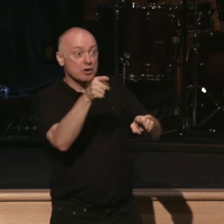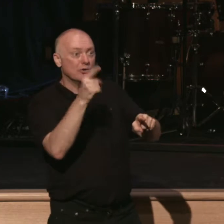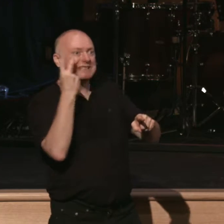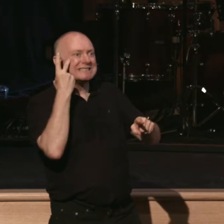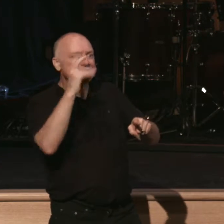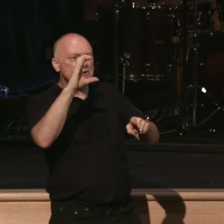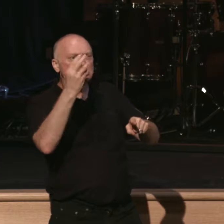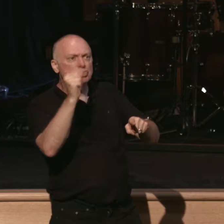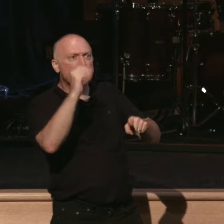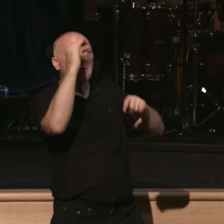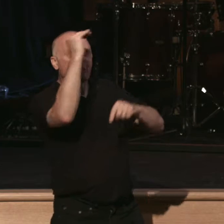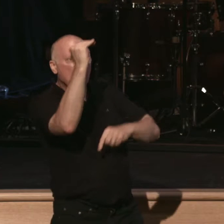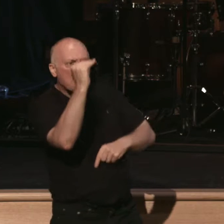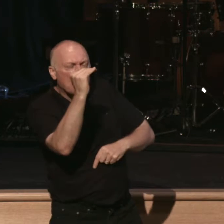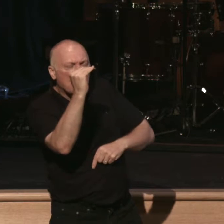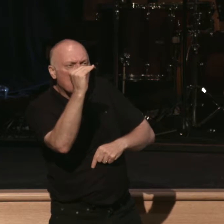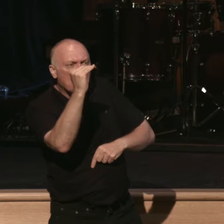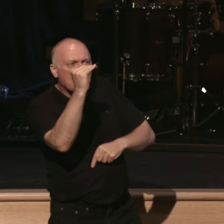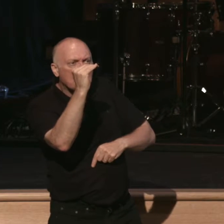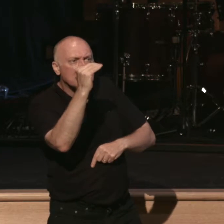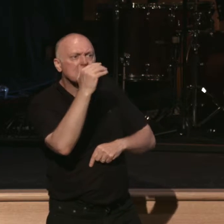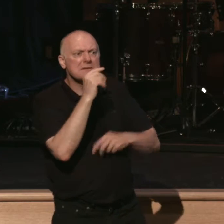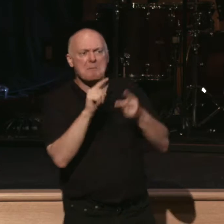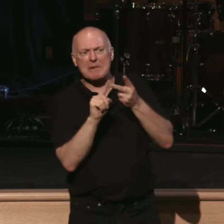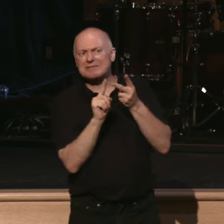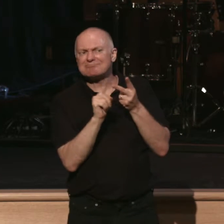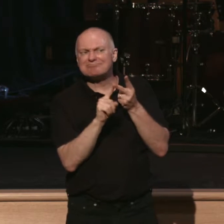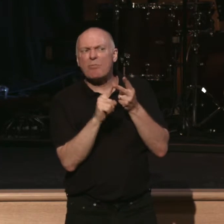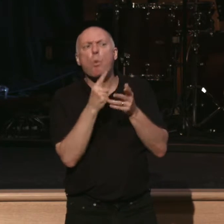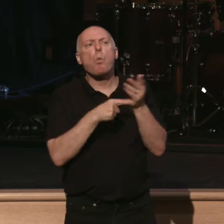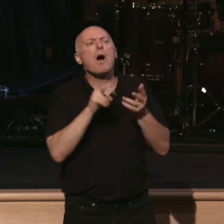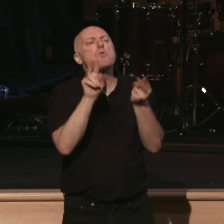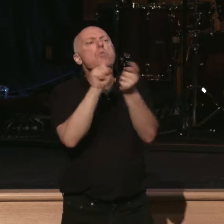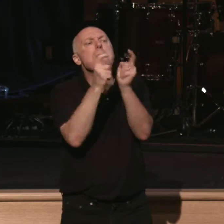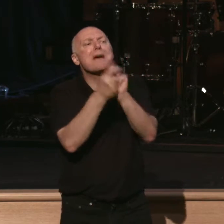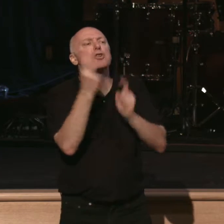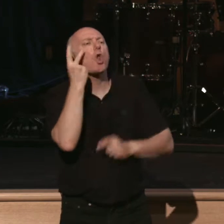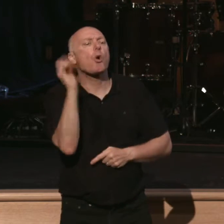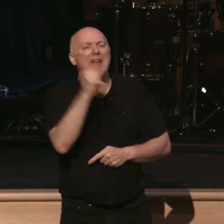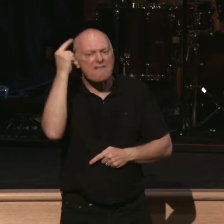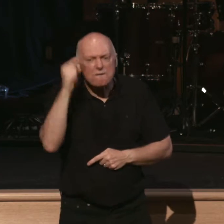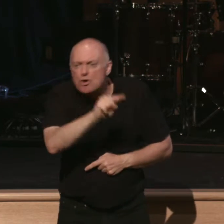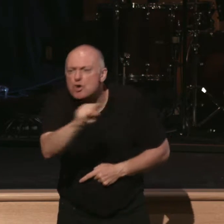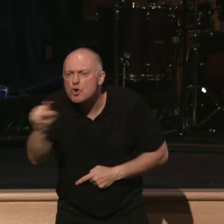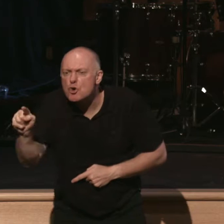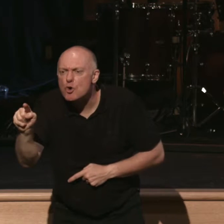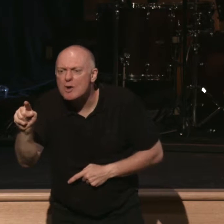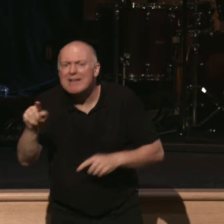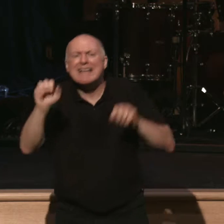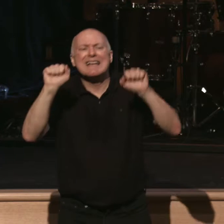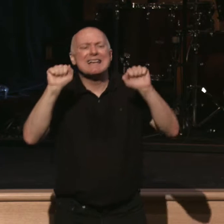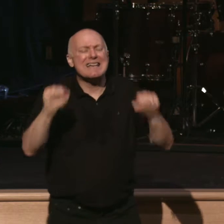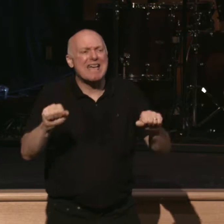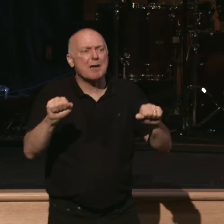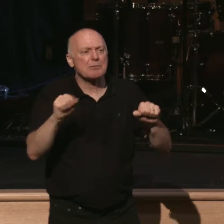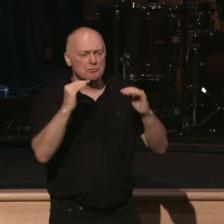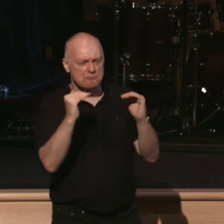chart? But then what does repentance look like for you? What does repentance look like in terms of being able to go up the chart and